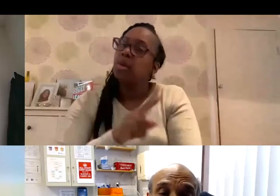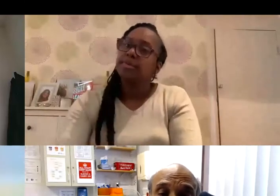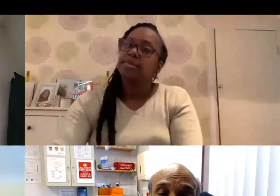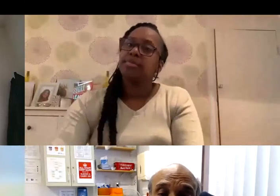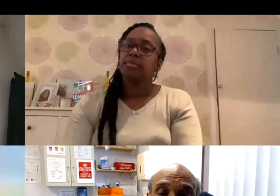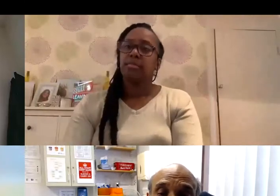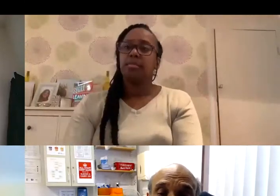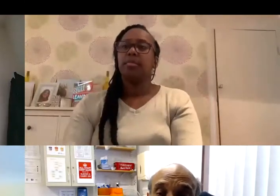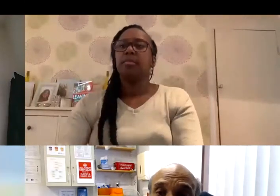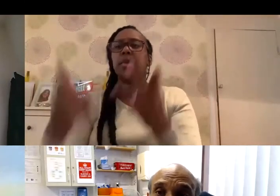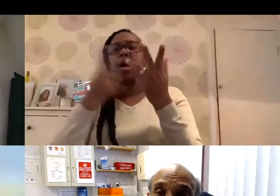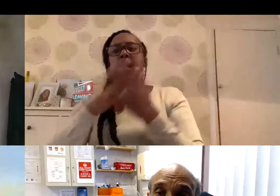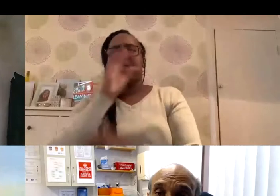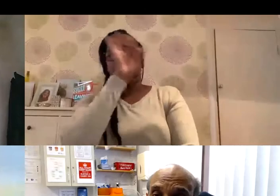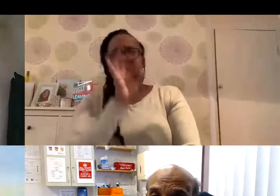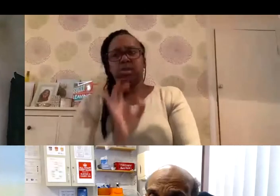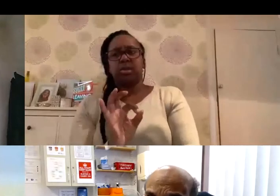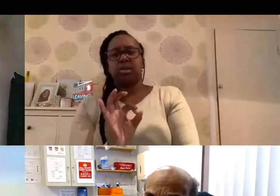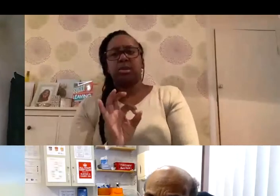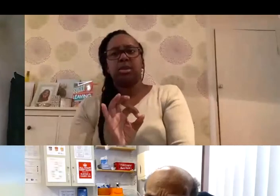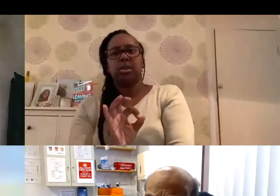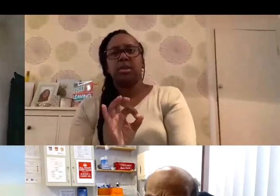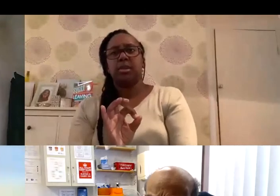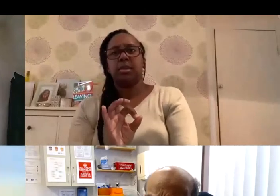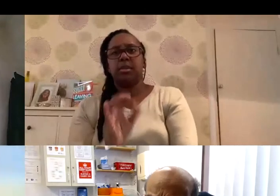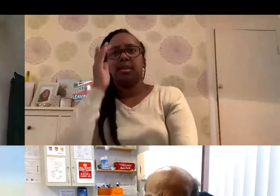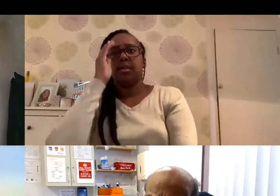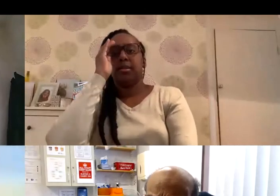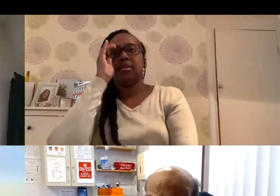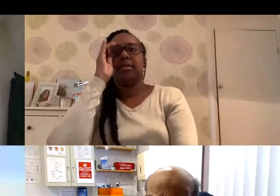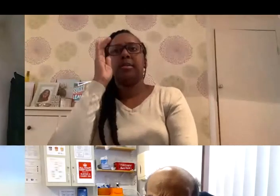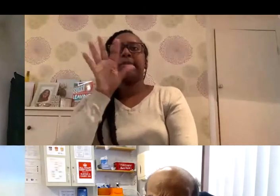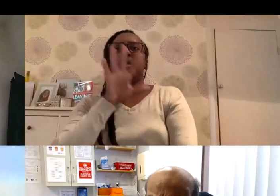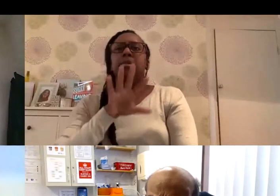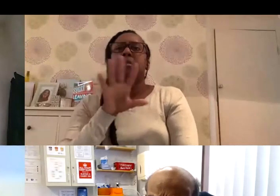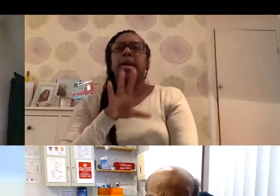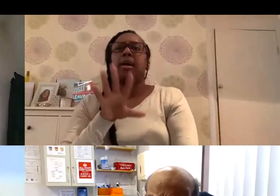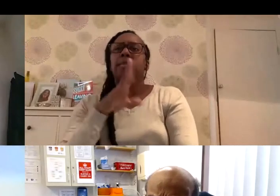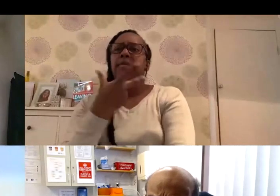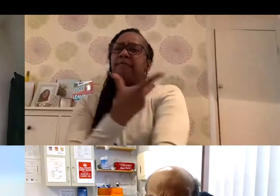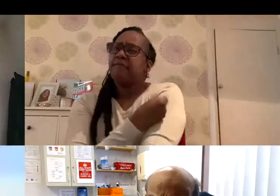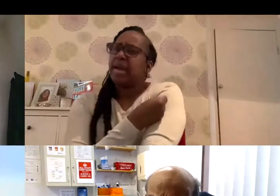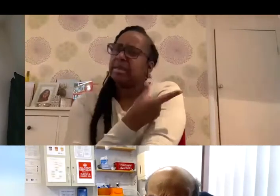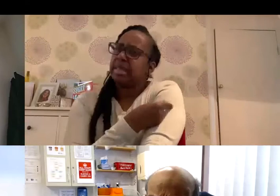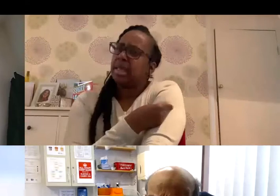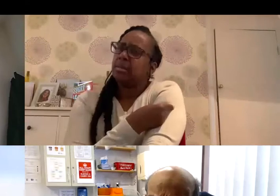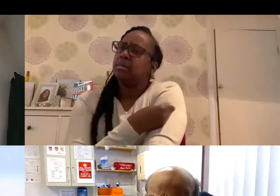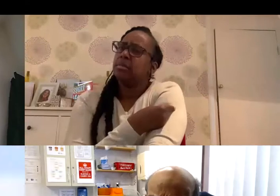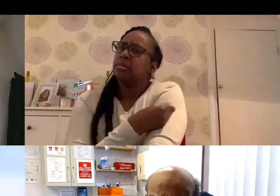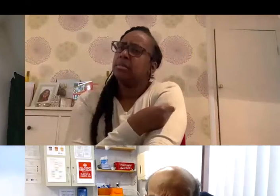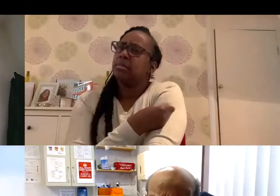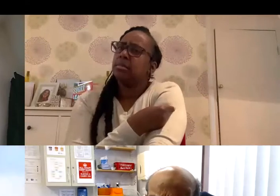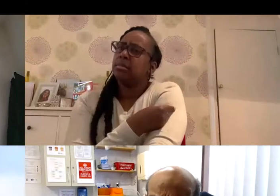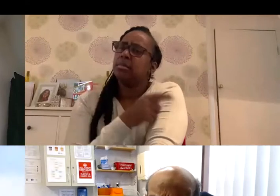A couple of other questions that we've had coming in are about the vaccine. So people saying that, is